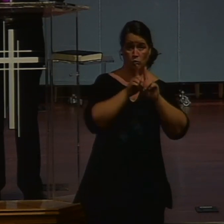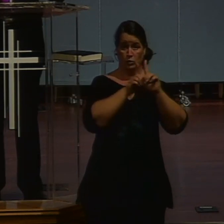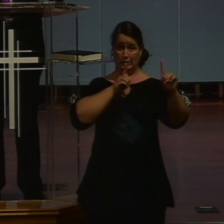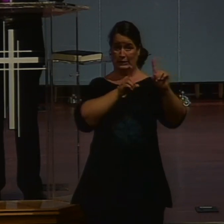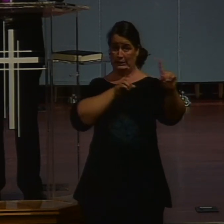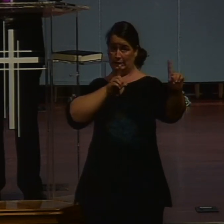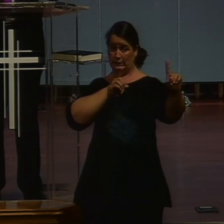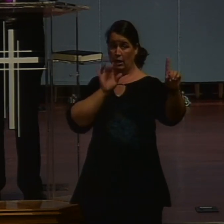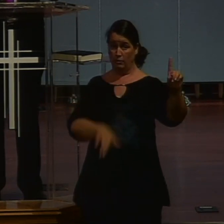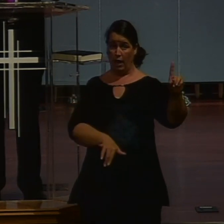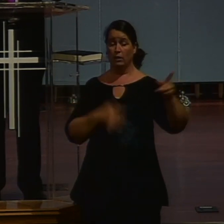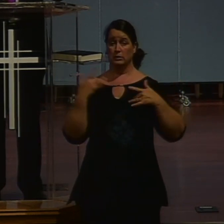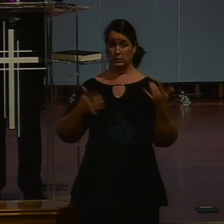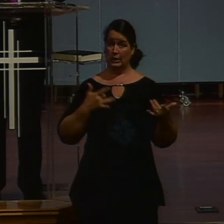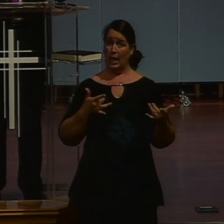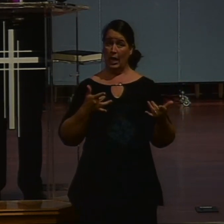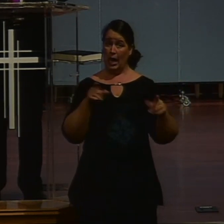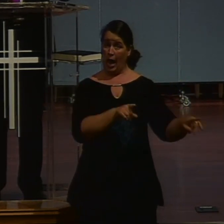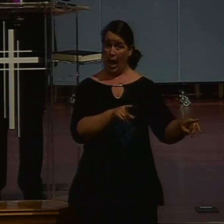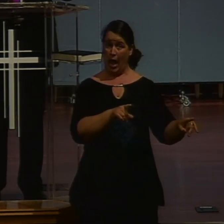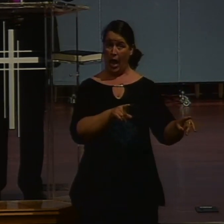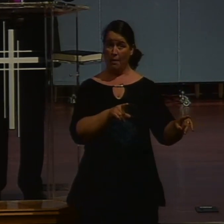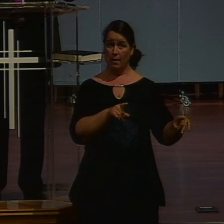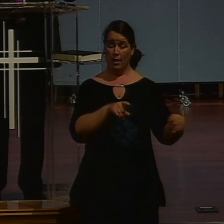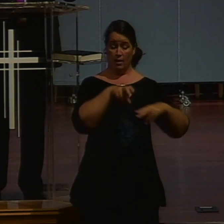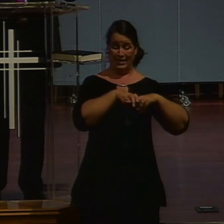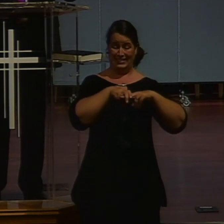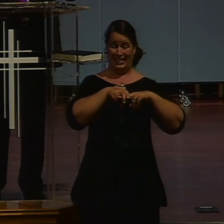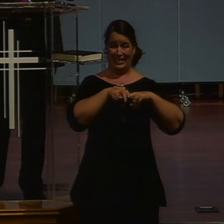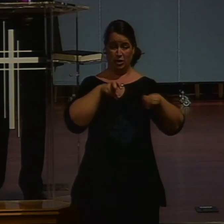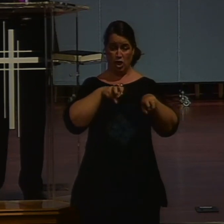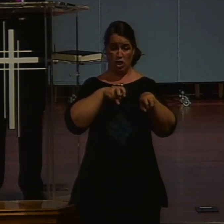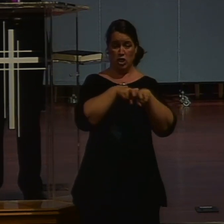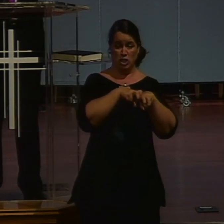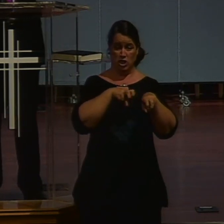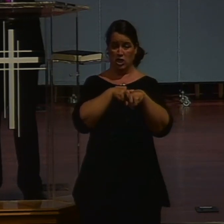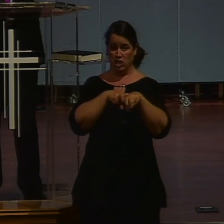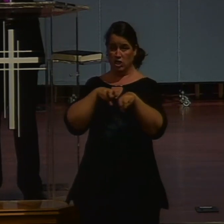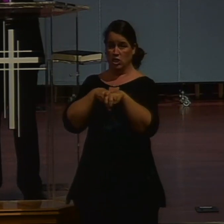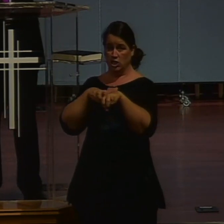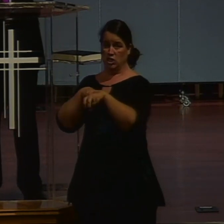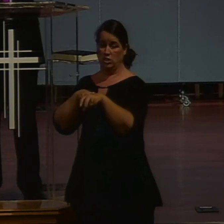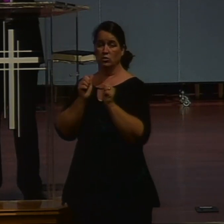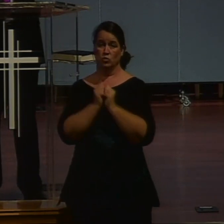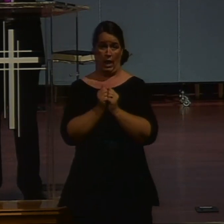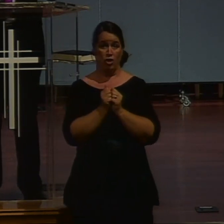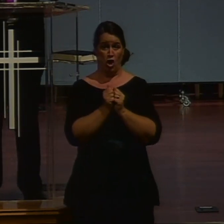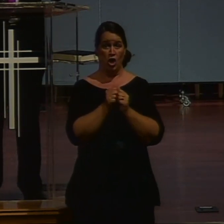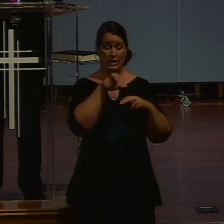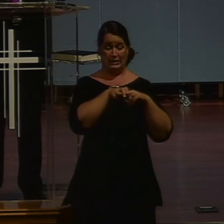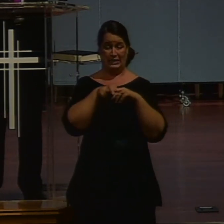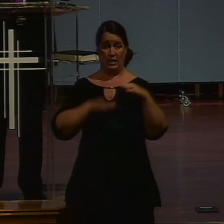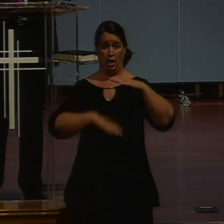In fact, very excitedly, we have already kind of scrunched the pews, not all kind of, we have scrunched the pews together. Our